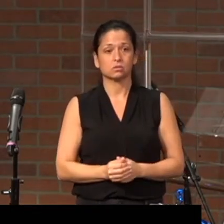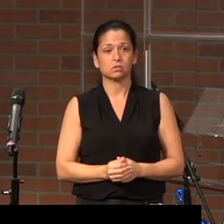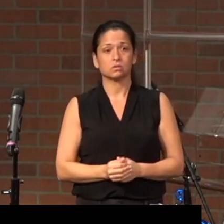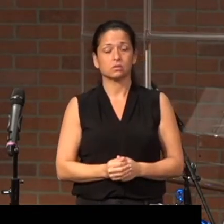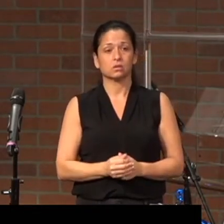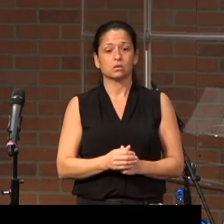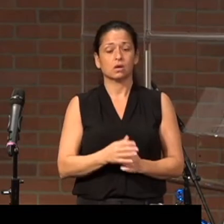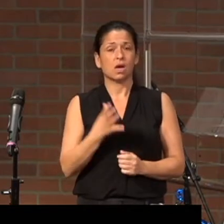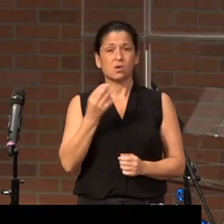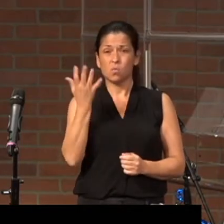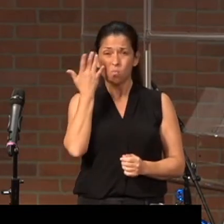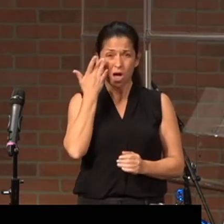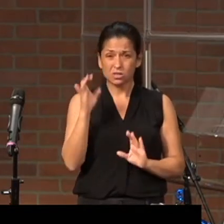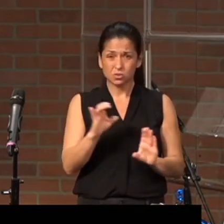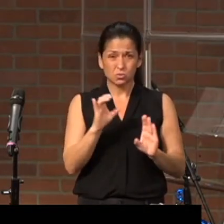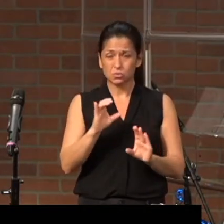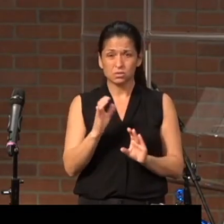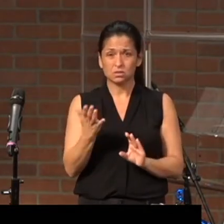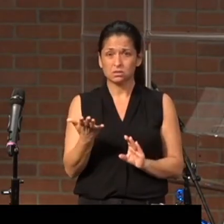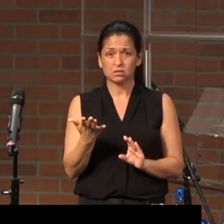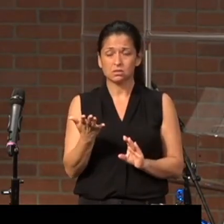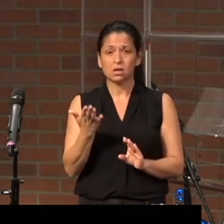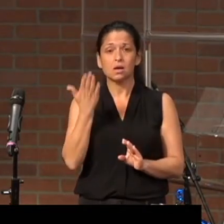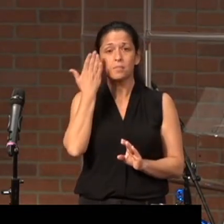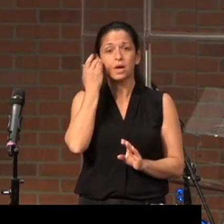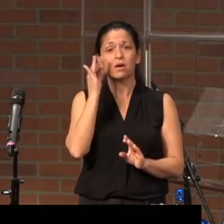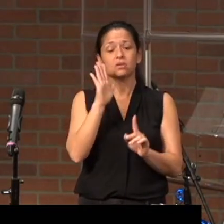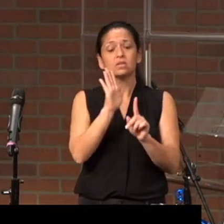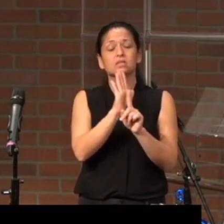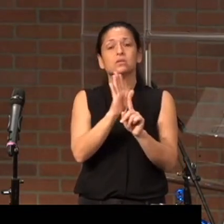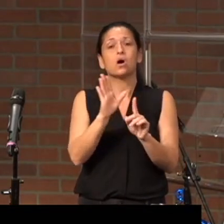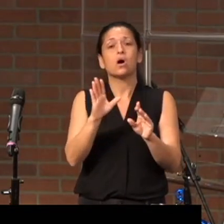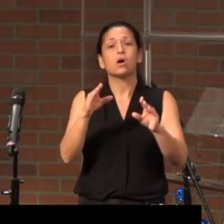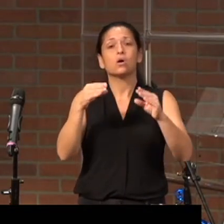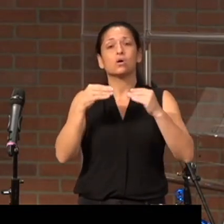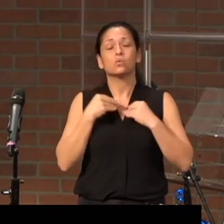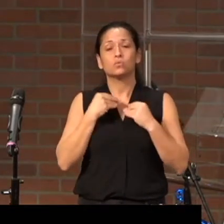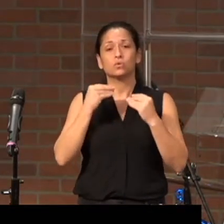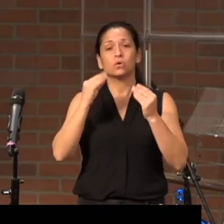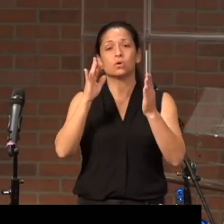And why did he do it? Because of his own glory and goodness.